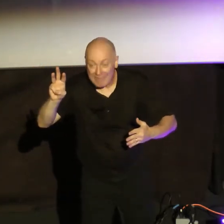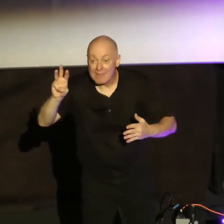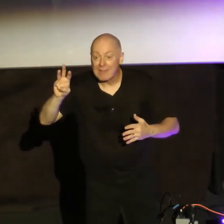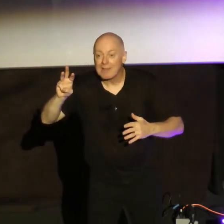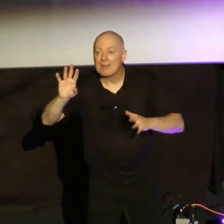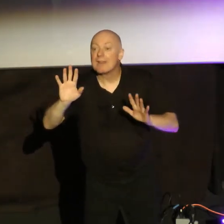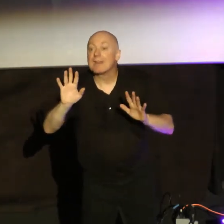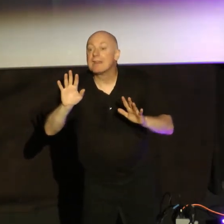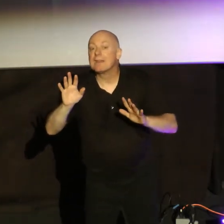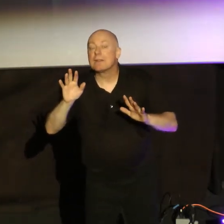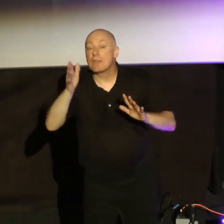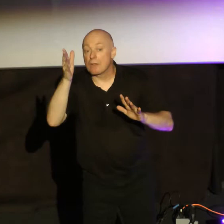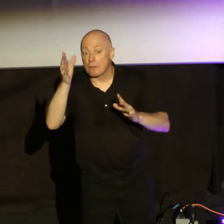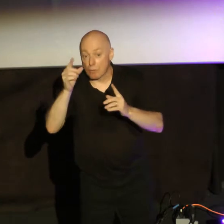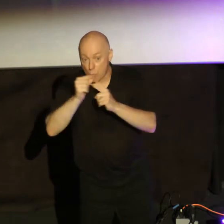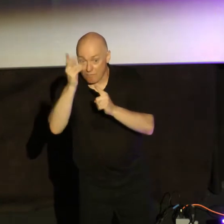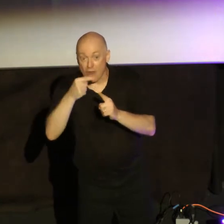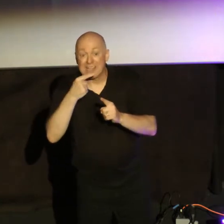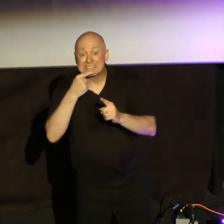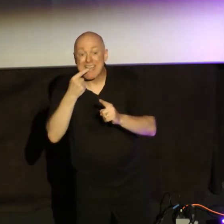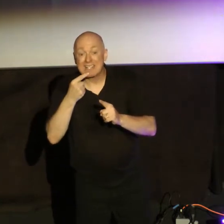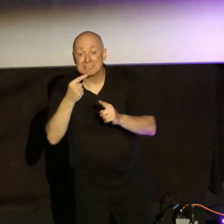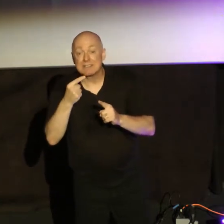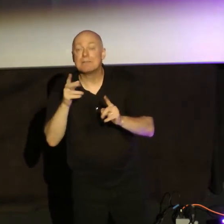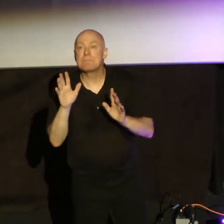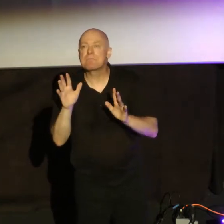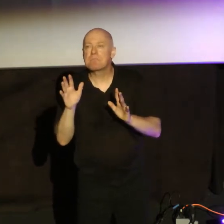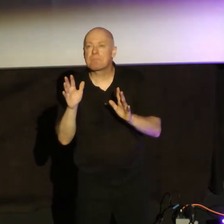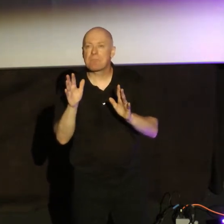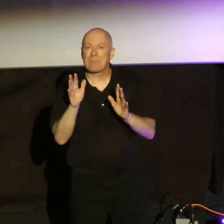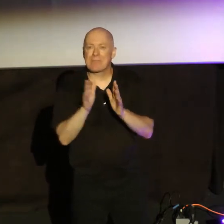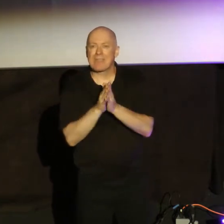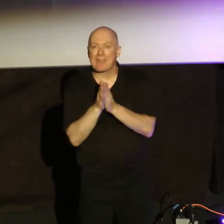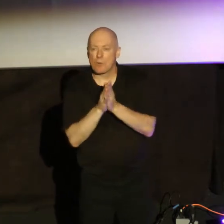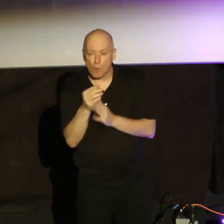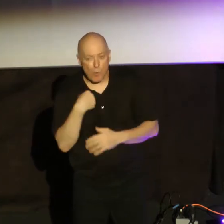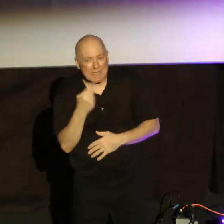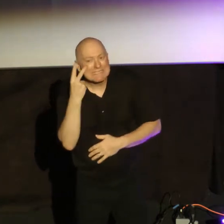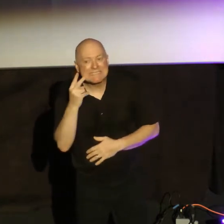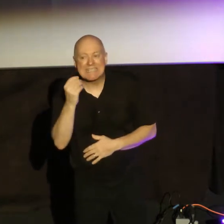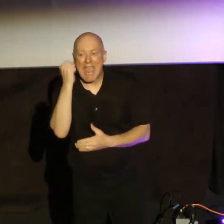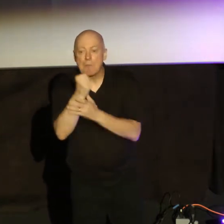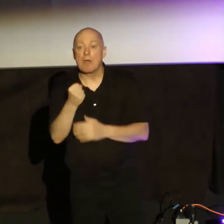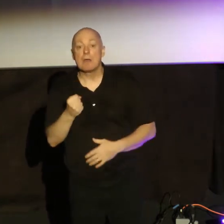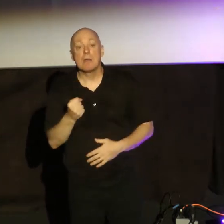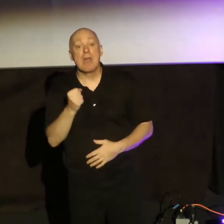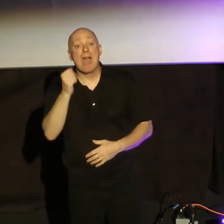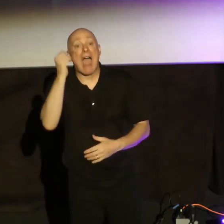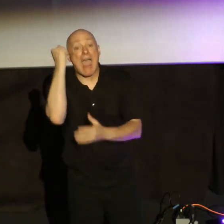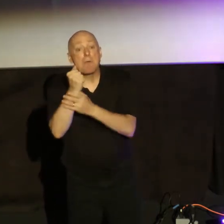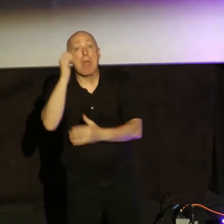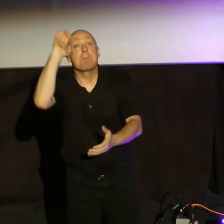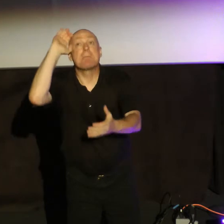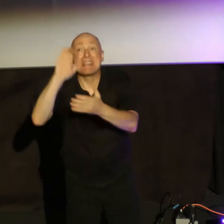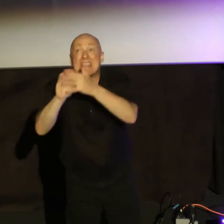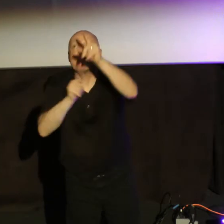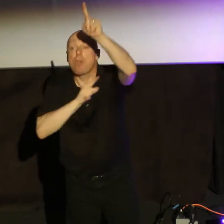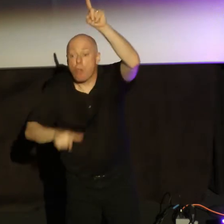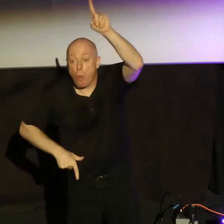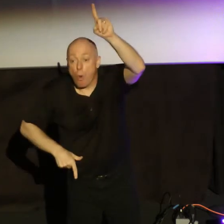said about that. We give some insight into Abraham's heart. It says, Abraham believed the Lord. And he,